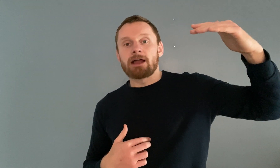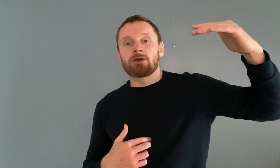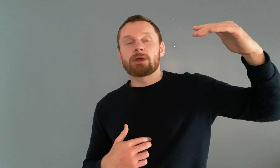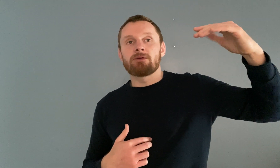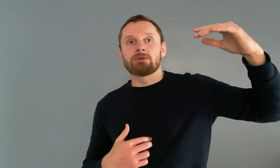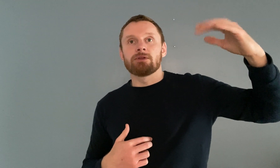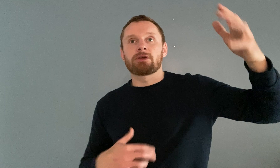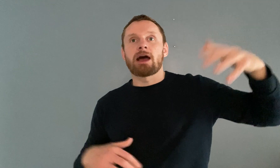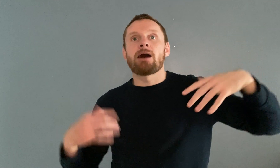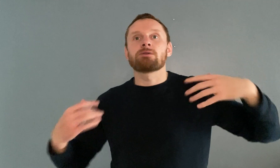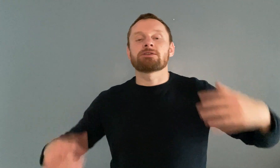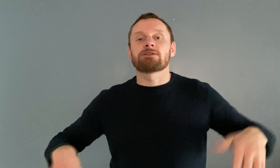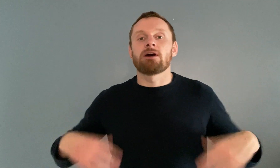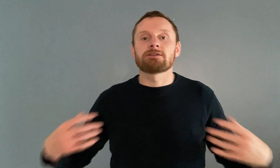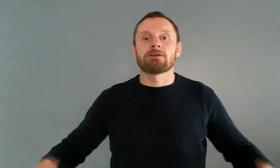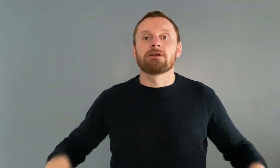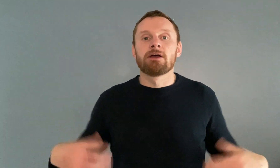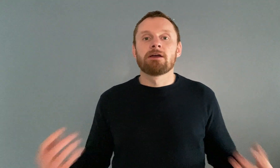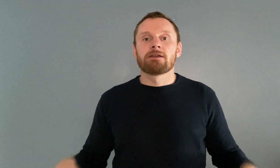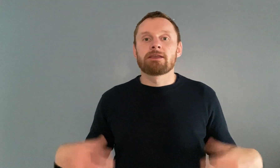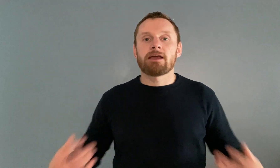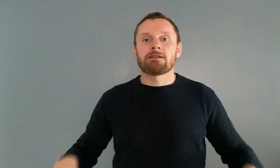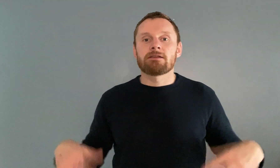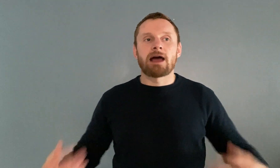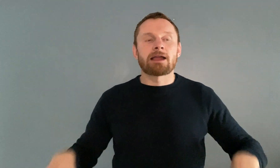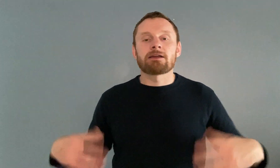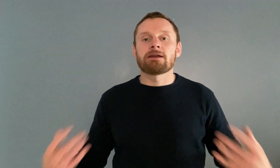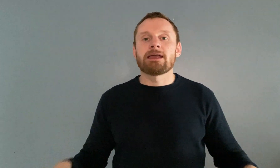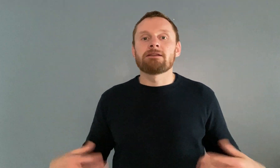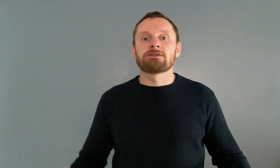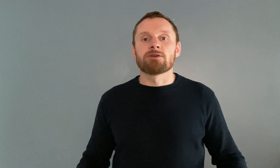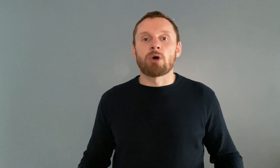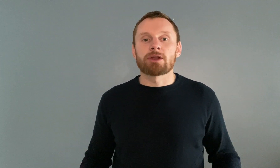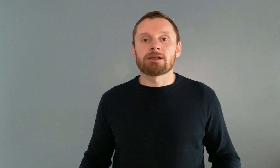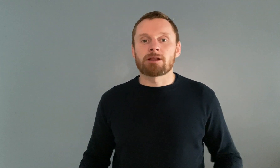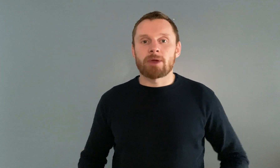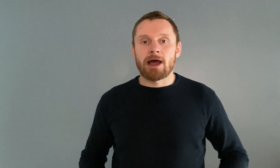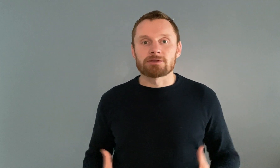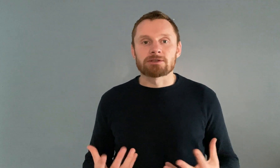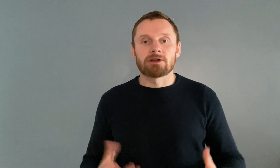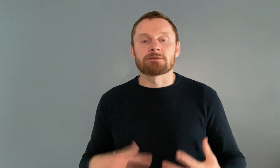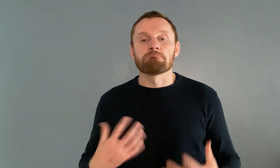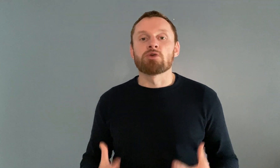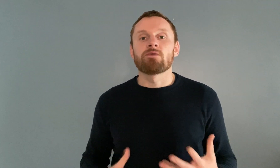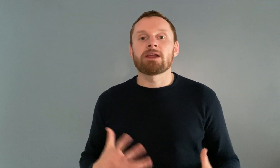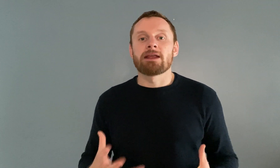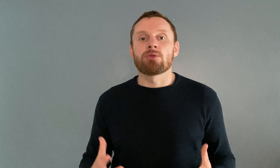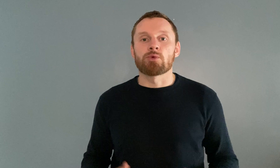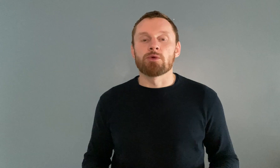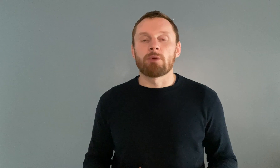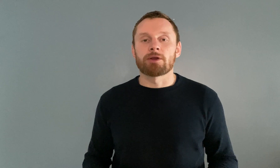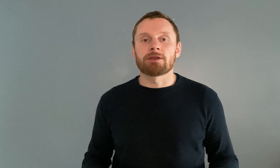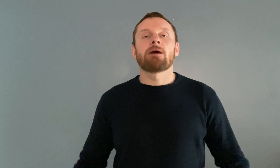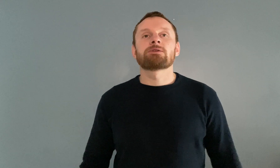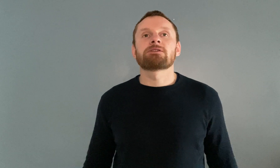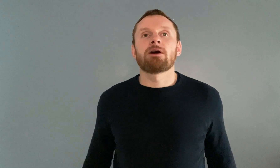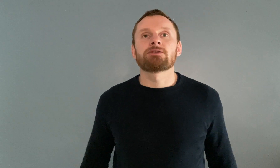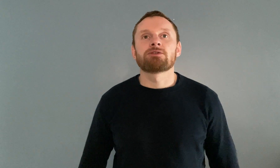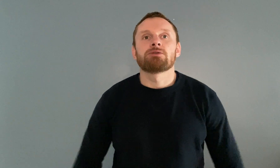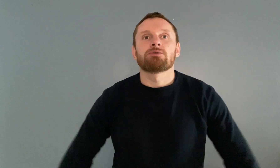anger we have to look at how to start to get anger into the body a little bit how to start to move it in through the body how to start to